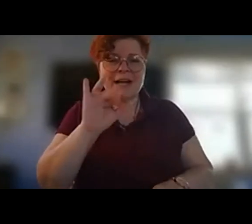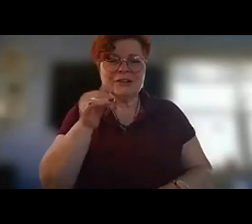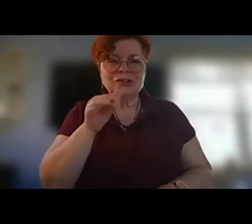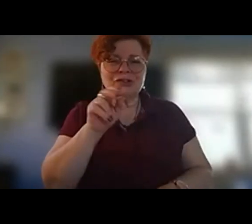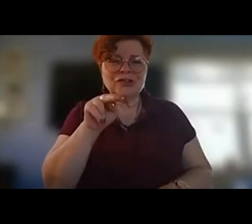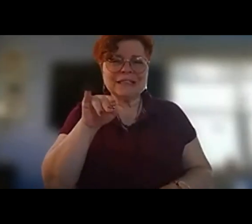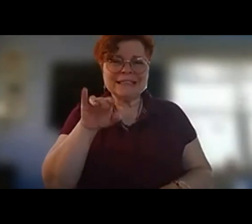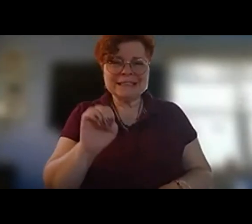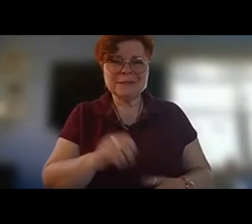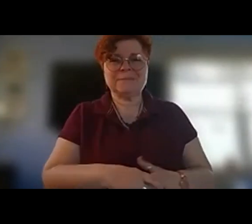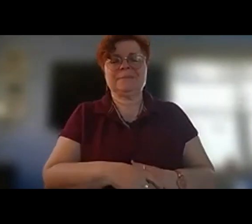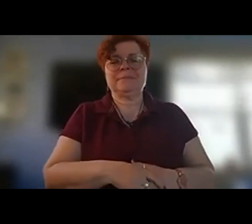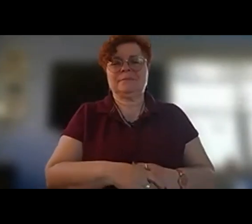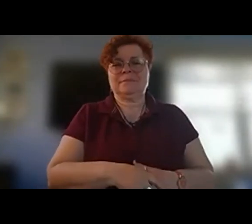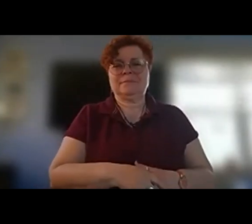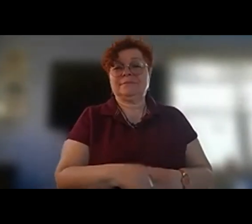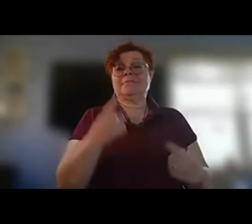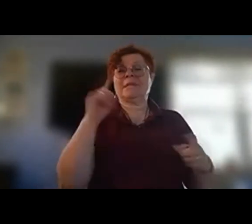oh i just found her there you are